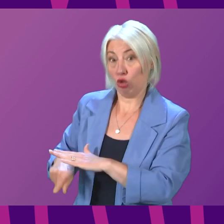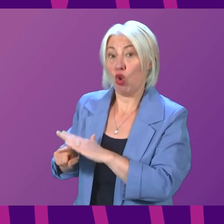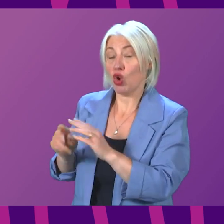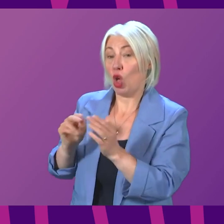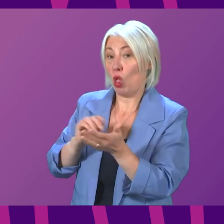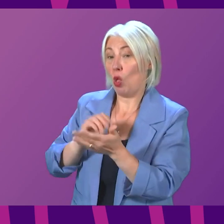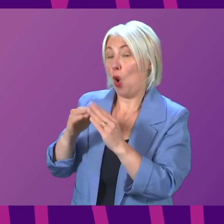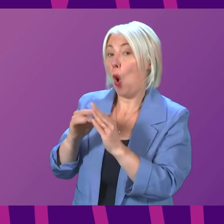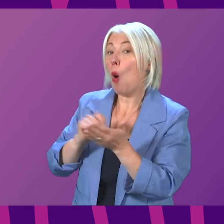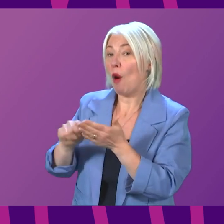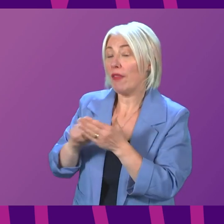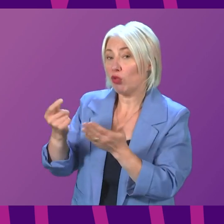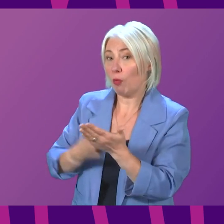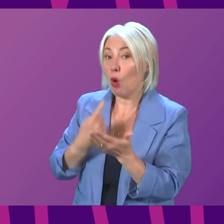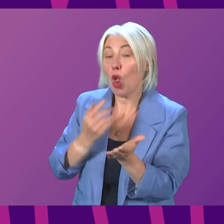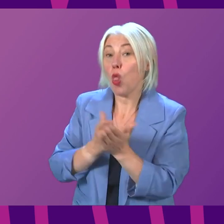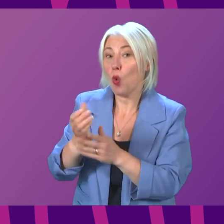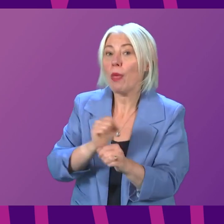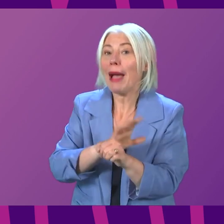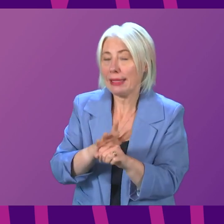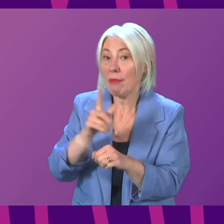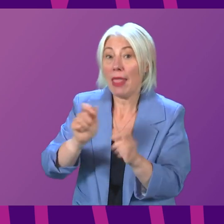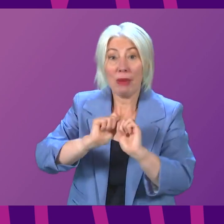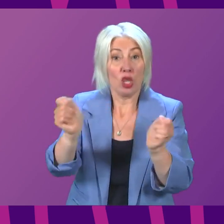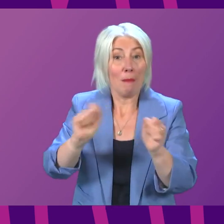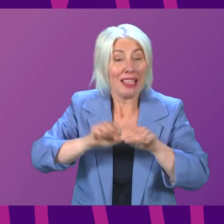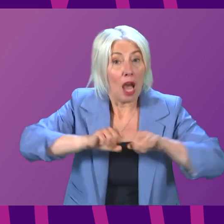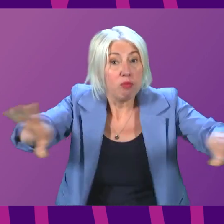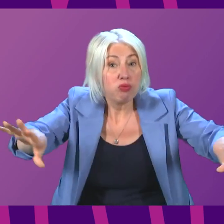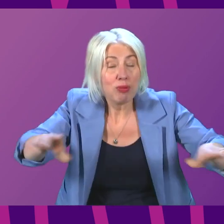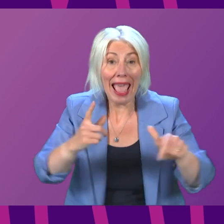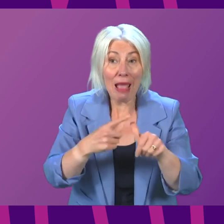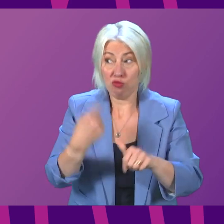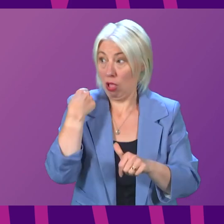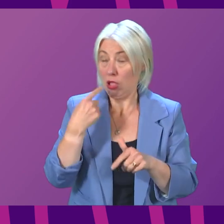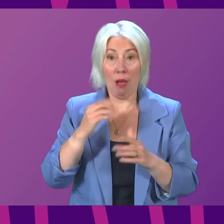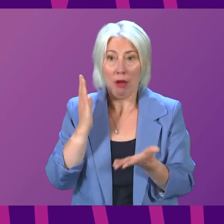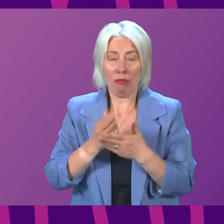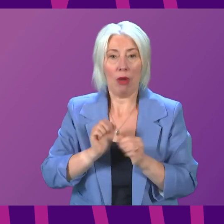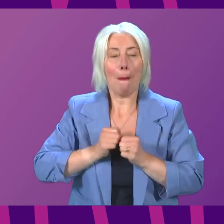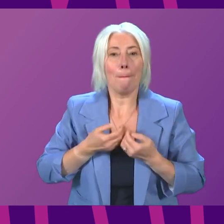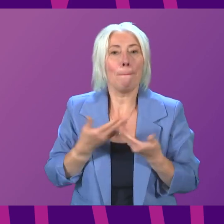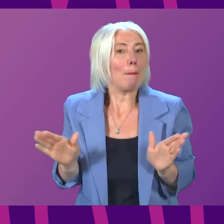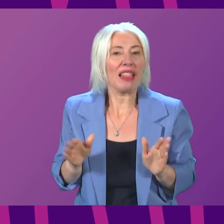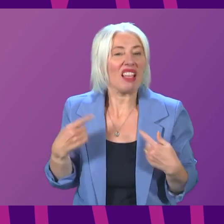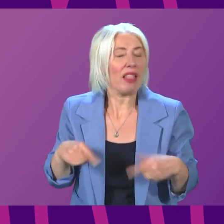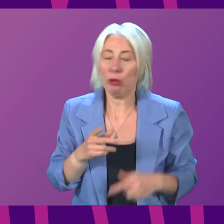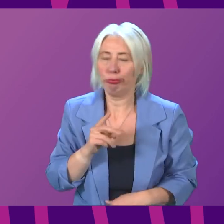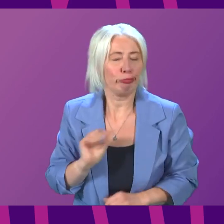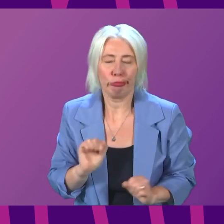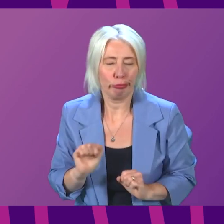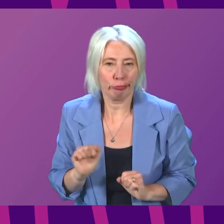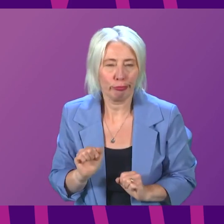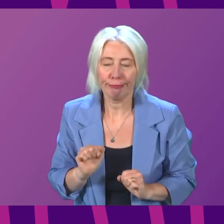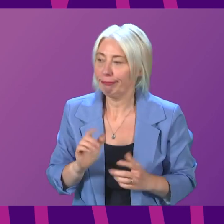asylum accommodation during the pandemic that appeared in the media in April but has not yet been made public. Finally, we have not yet received any